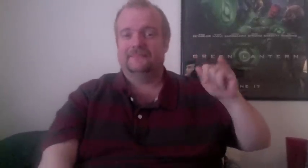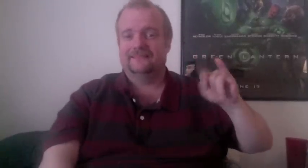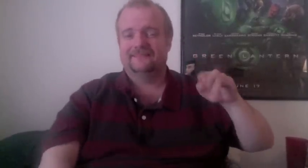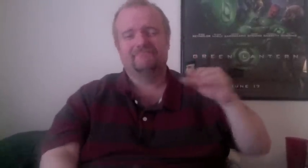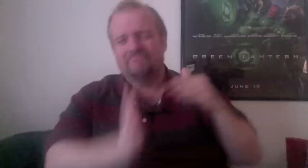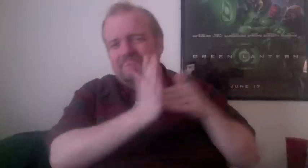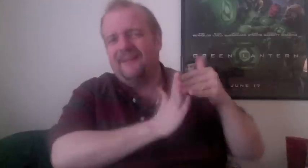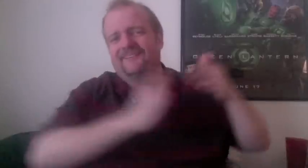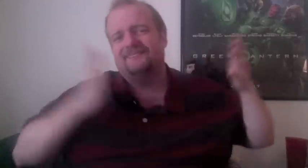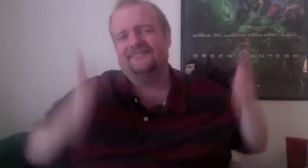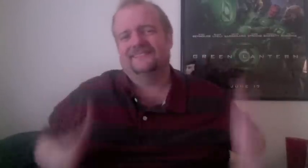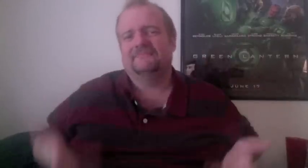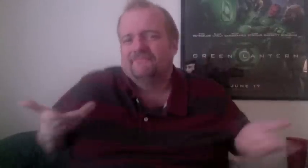look. There wasn't anyone there.